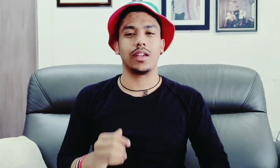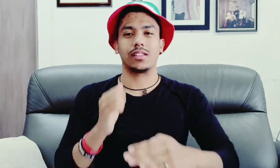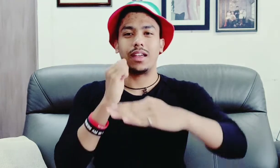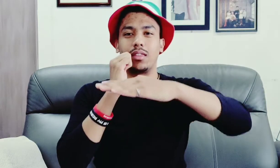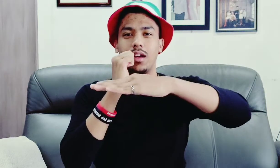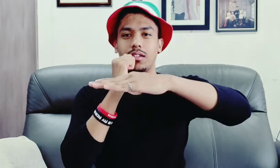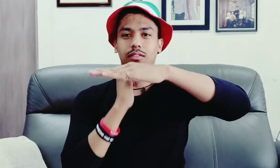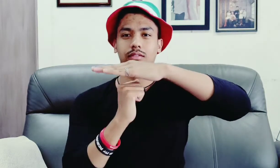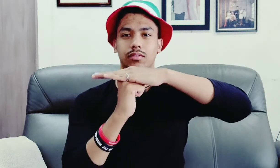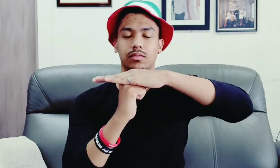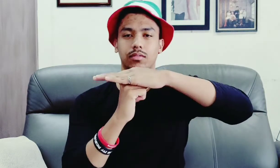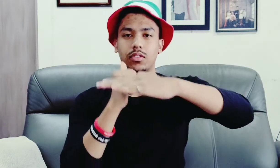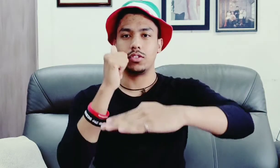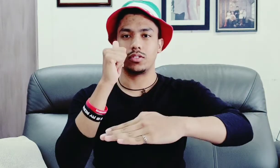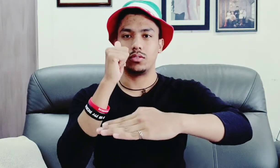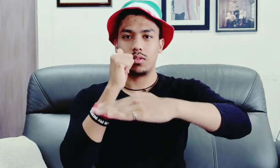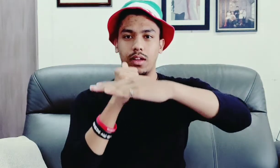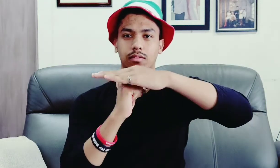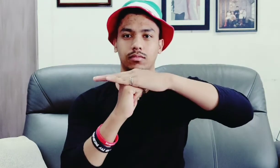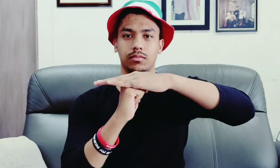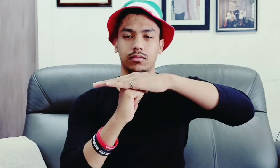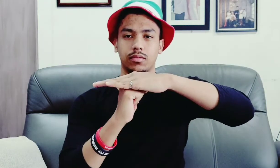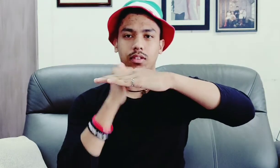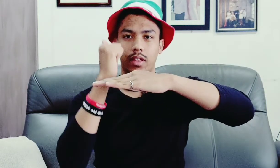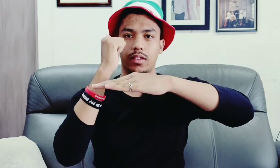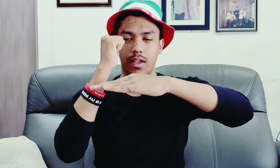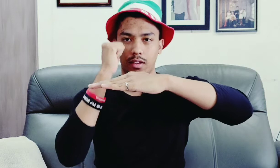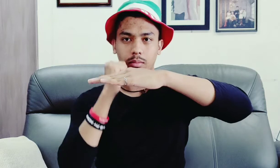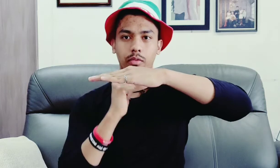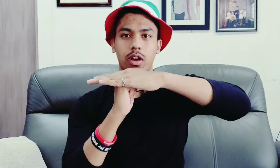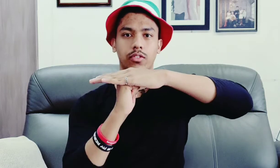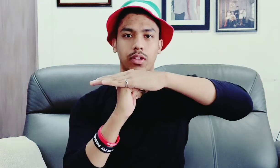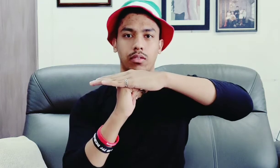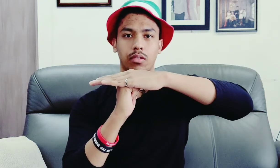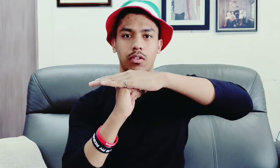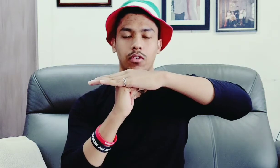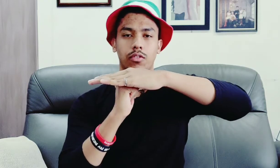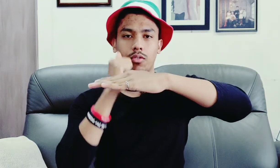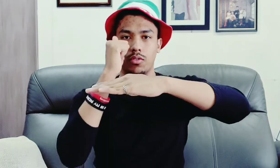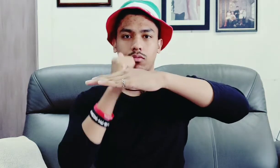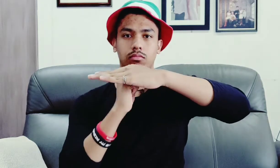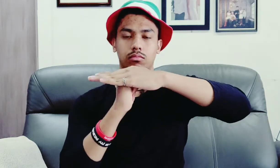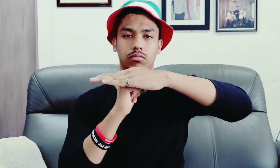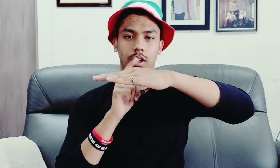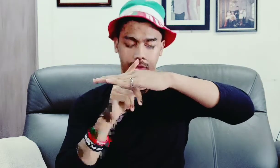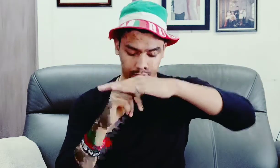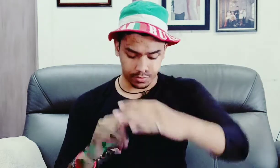think it's like that that just do that take this hand and move it underneath your left hand